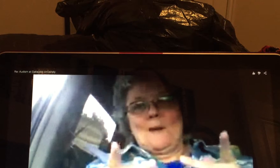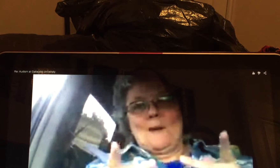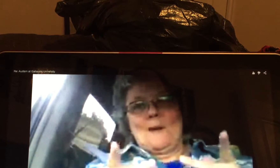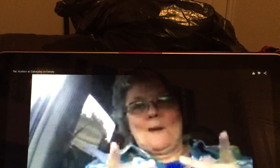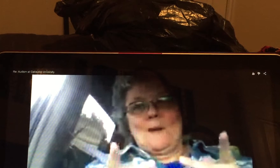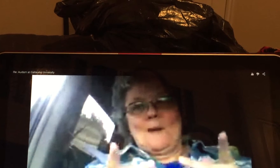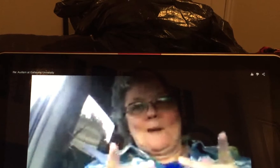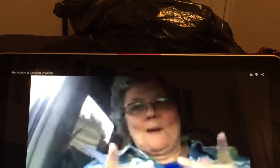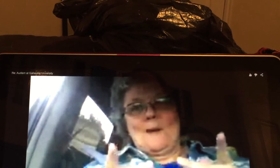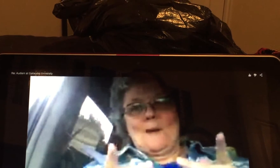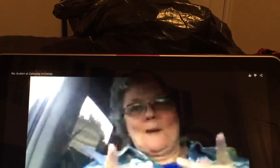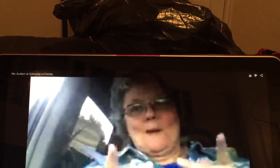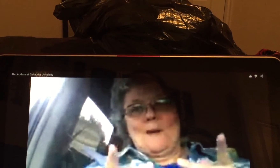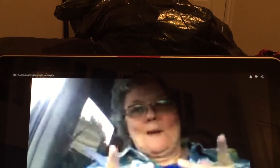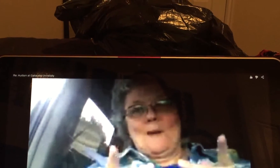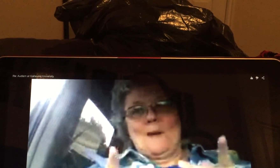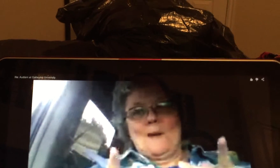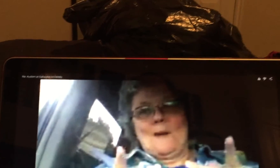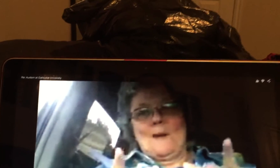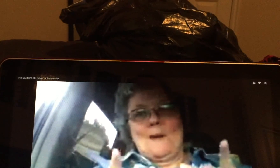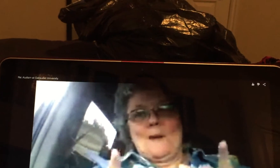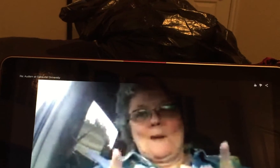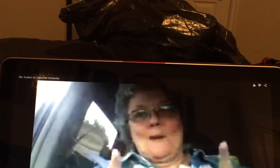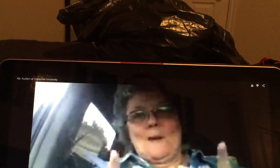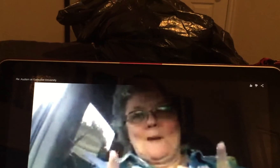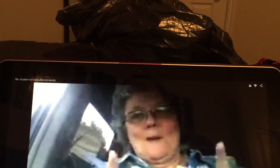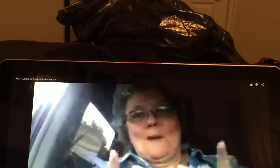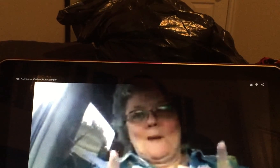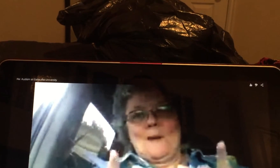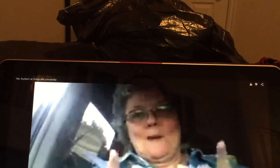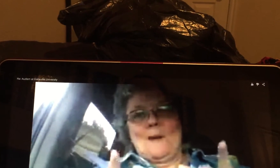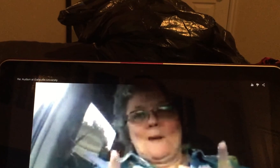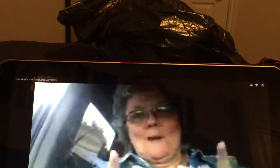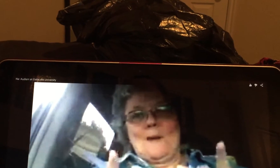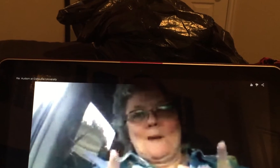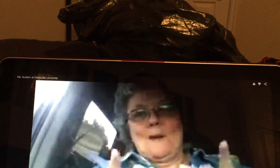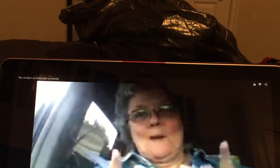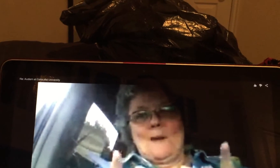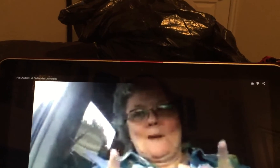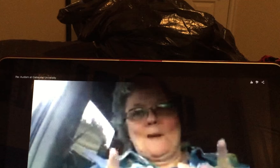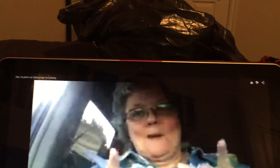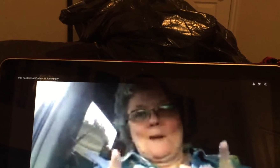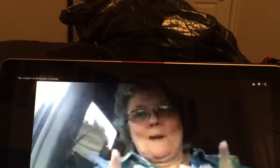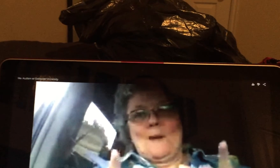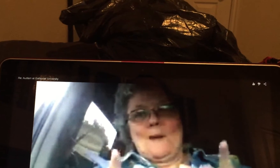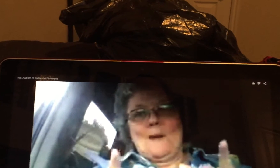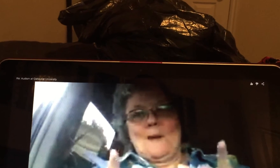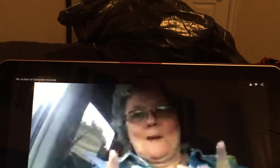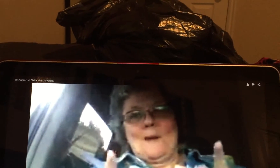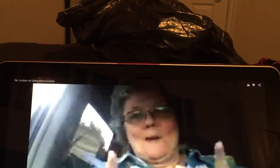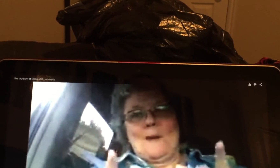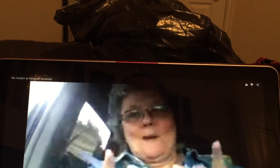will become fair as deaf individuals we will be fair to hearing or equal to hearing people